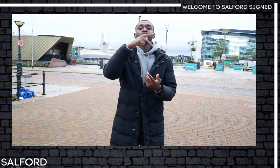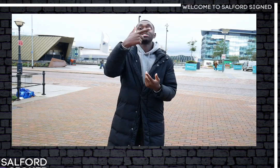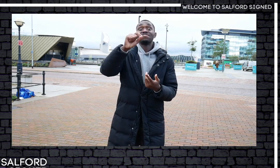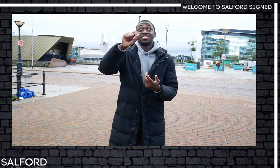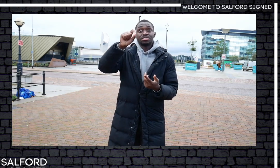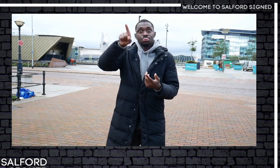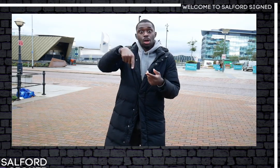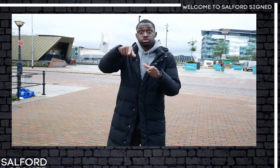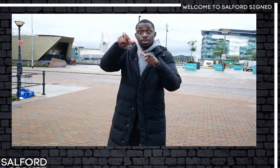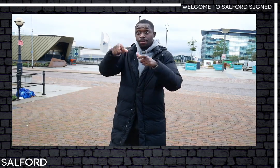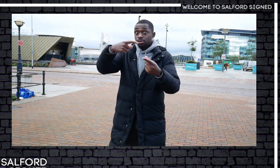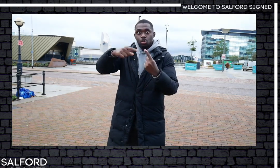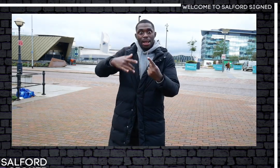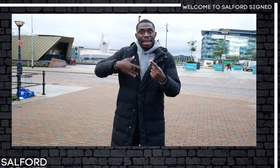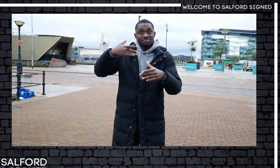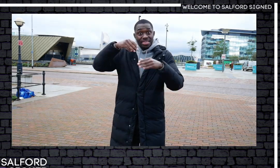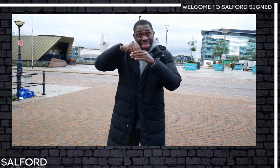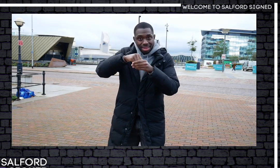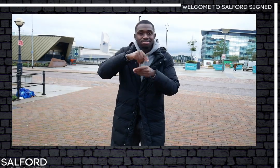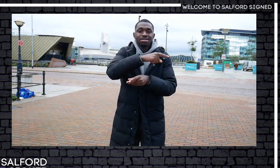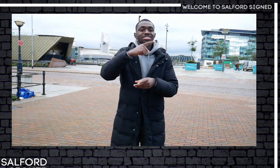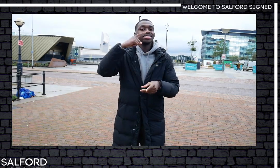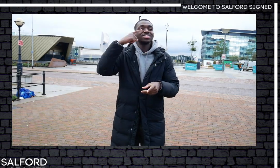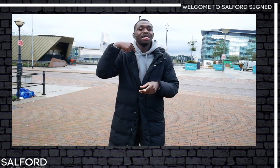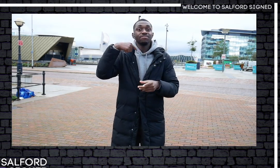people registered with a GP in Salford.